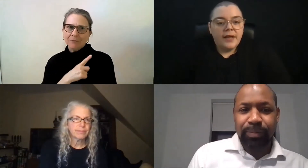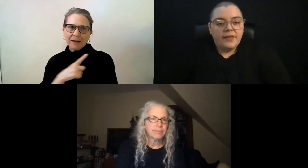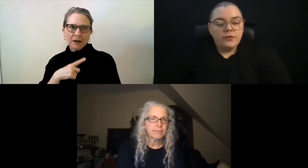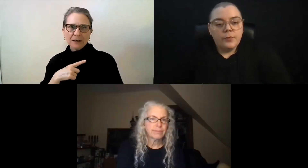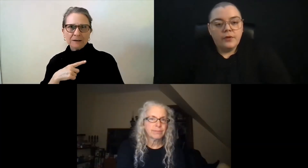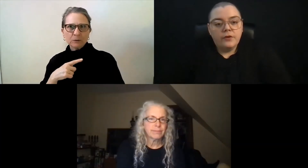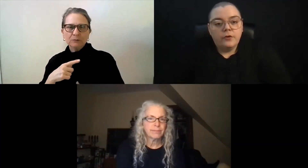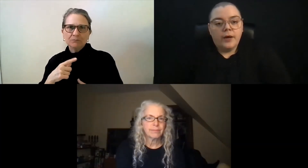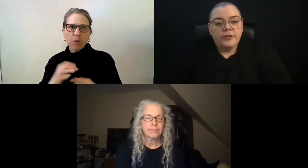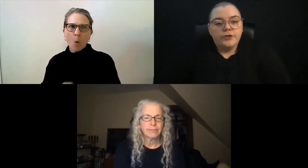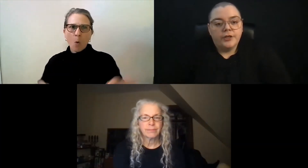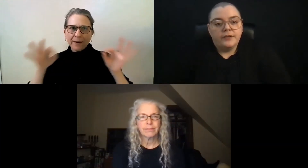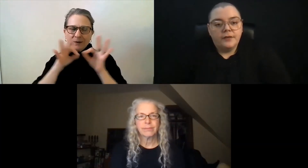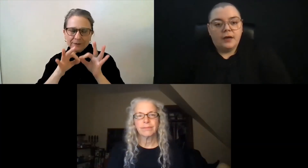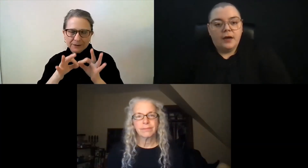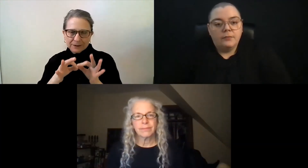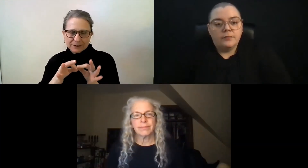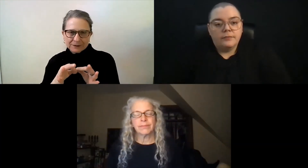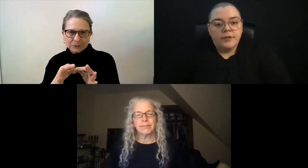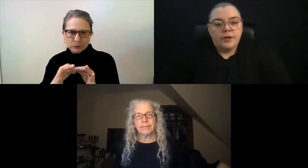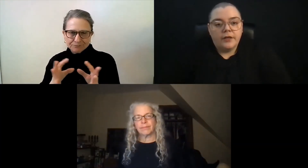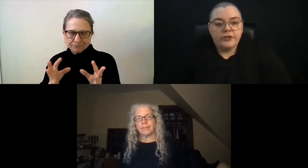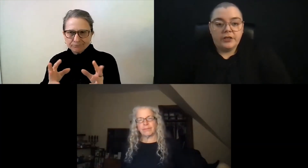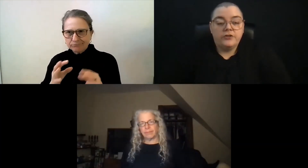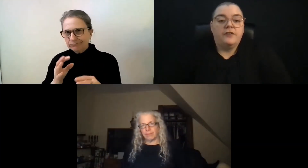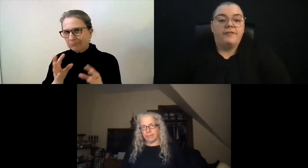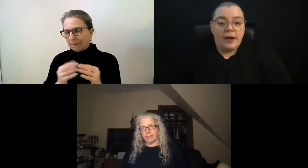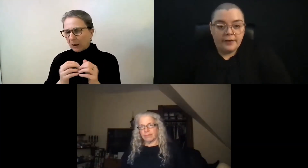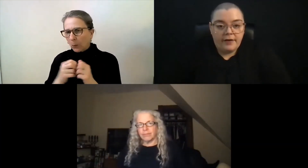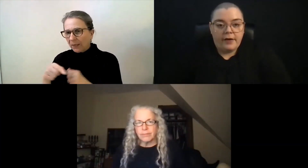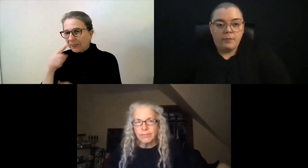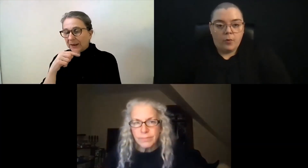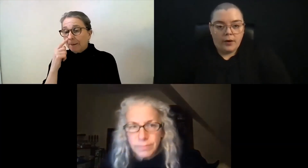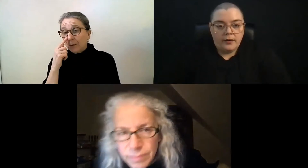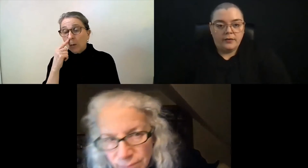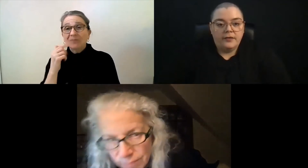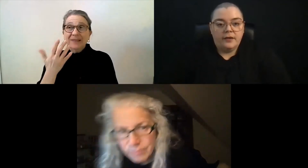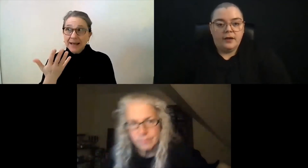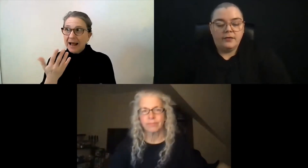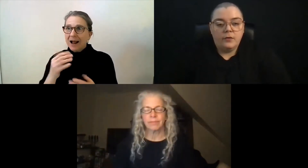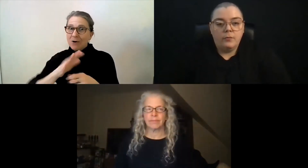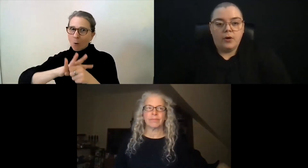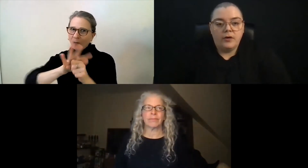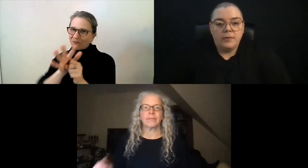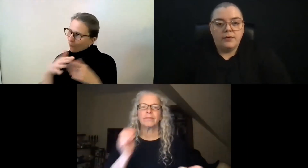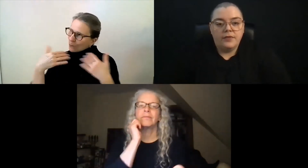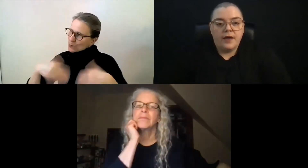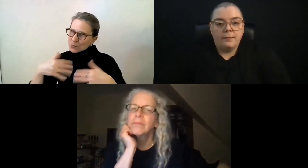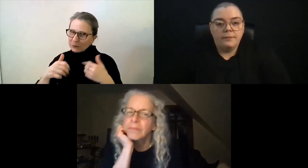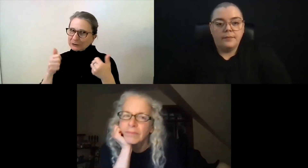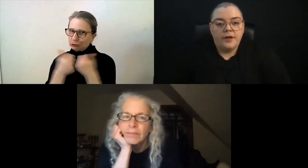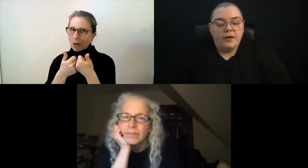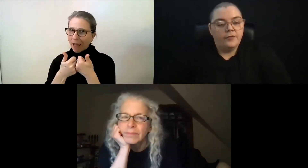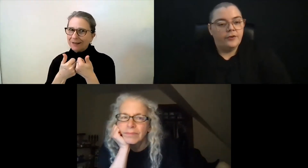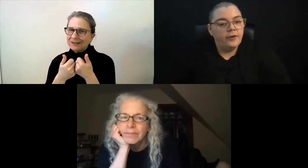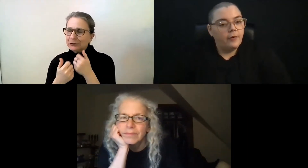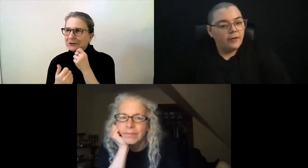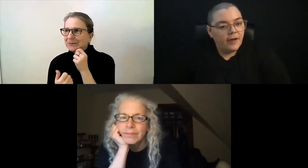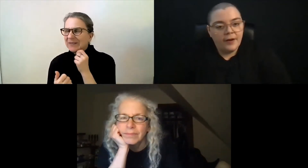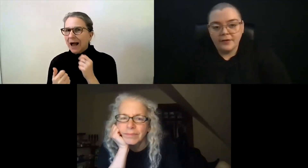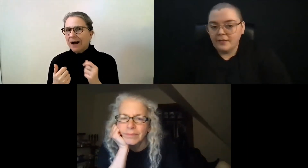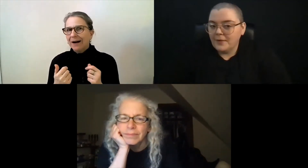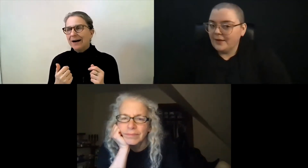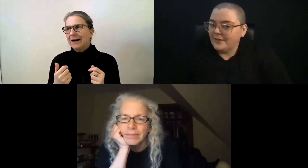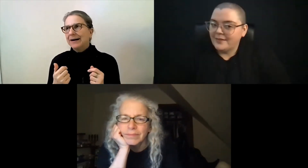Yeah, that's a really good question. You know, legislators are very, very important. It's so important to meet with them. You know, during